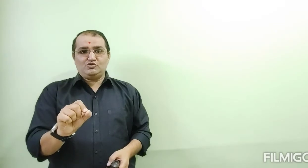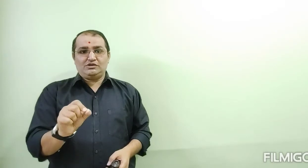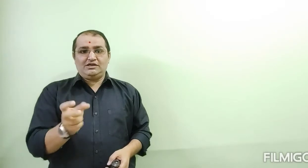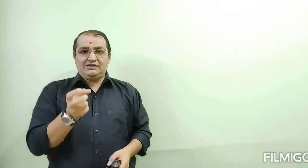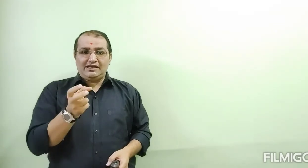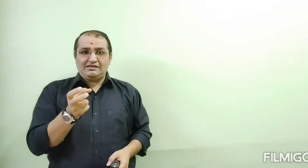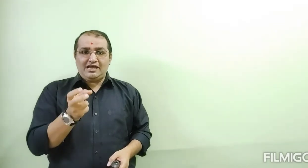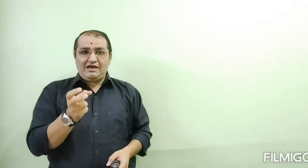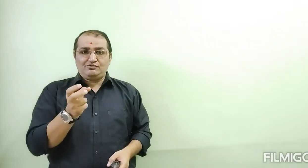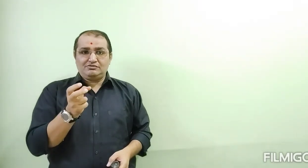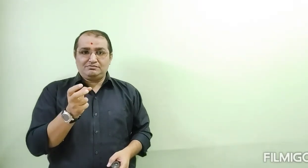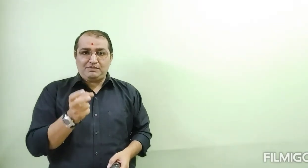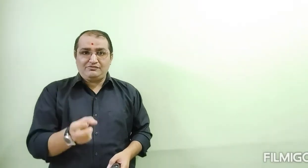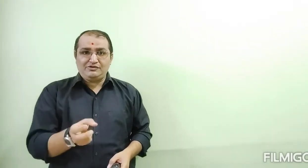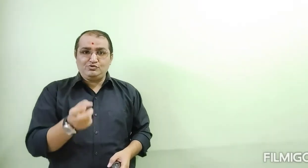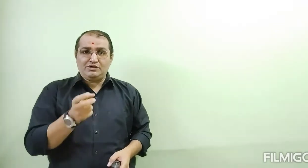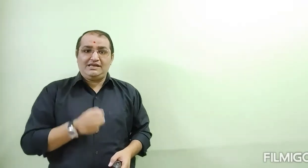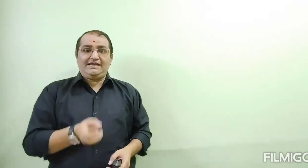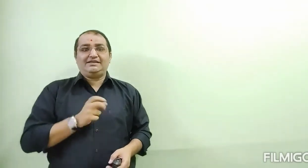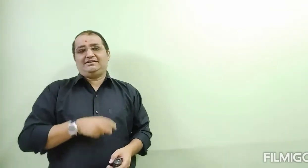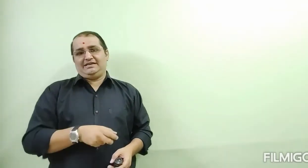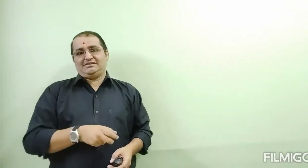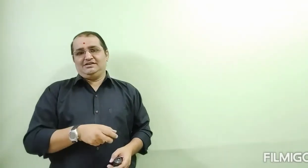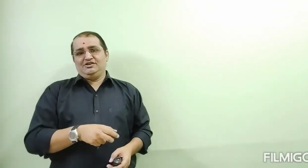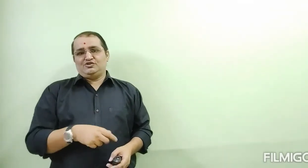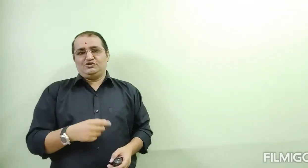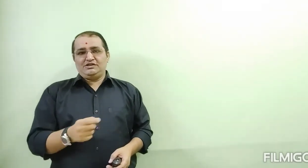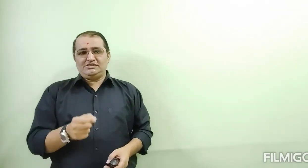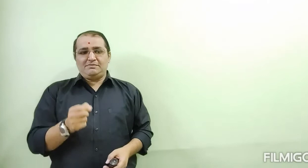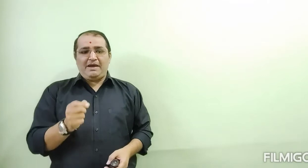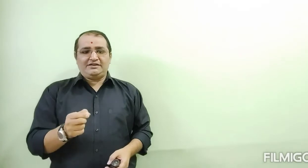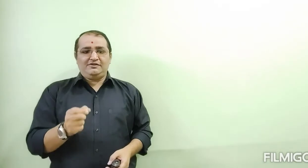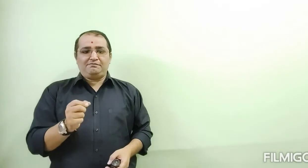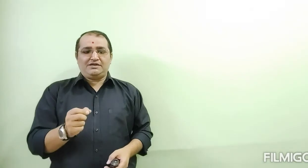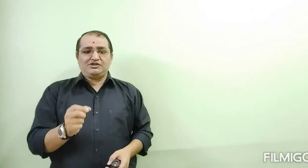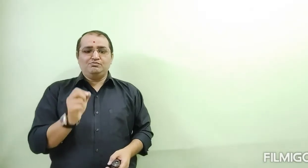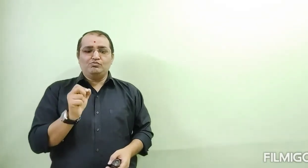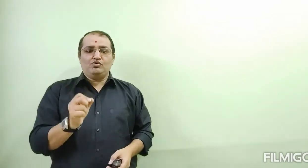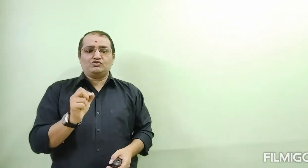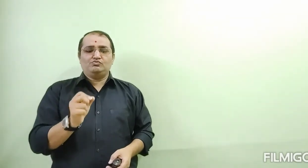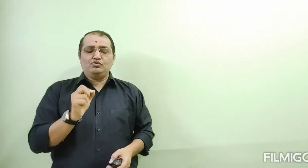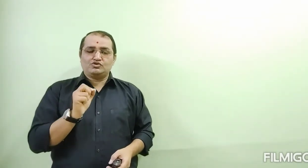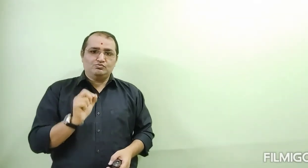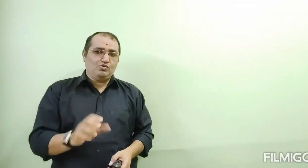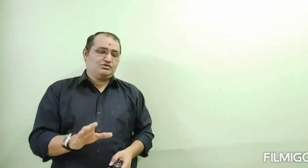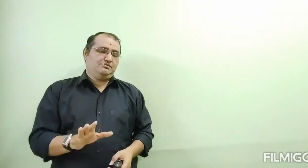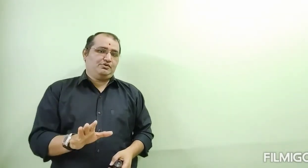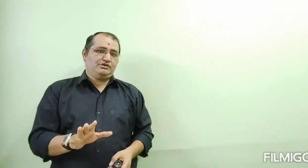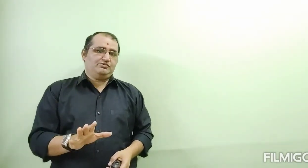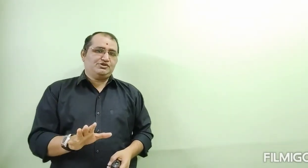They have power to collect the tax. So, this is a battle of Plashi. Most, most, most important question.